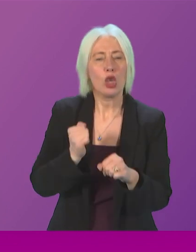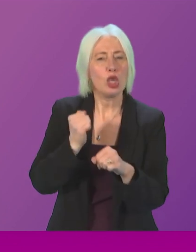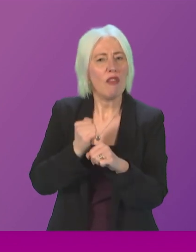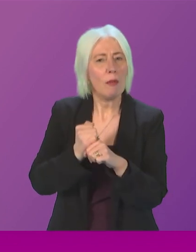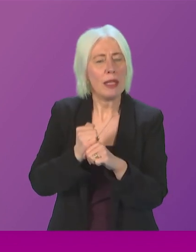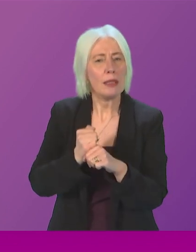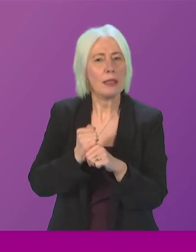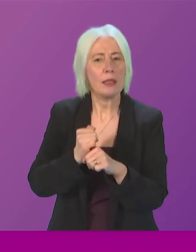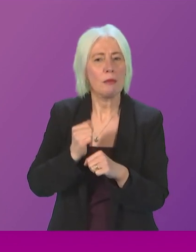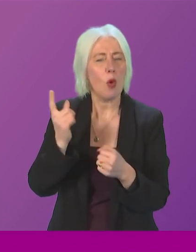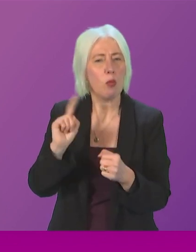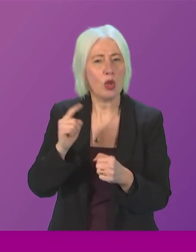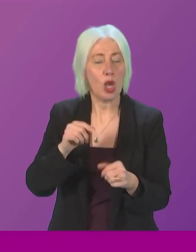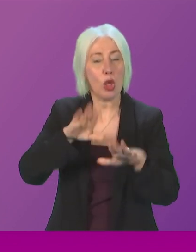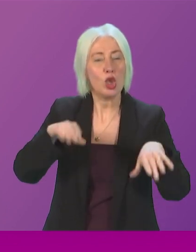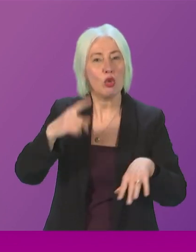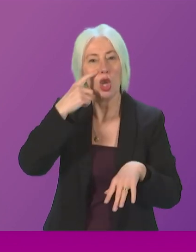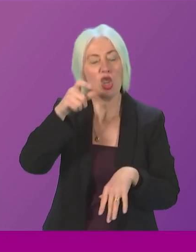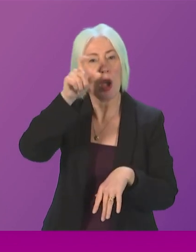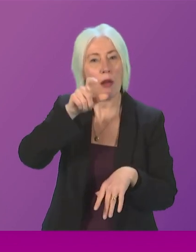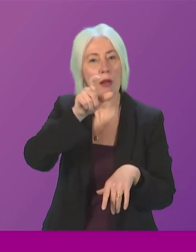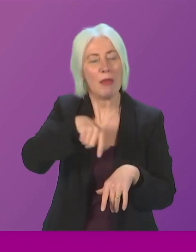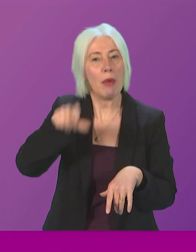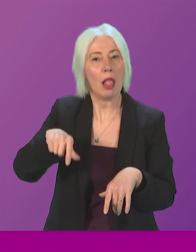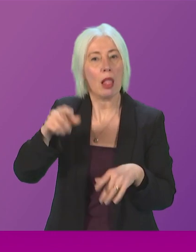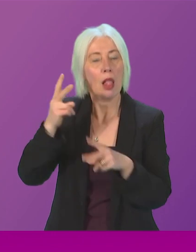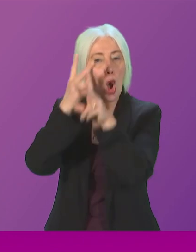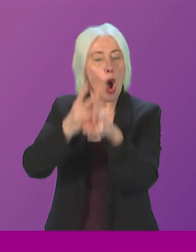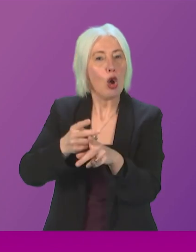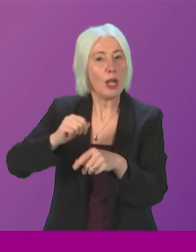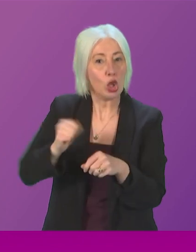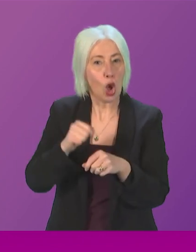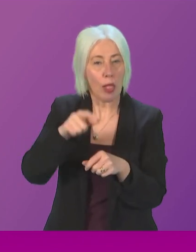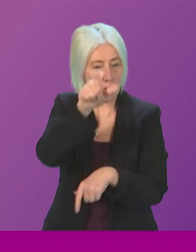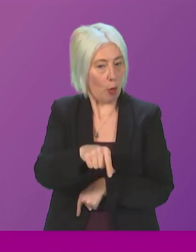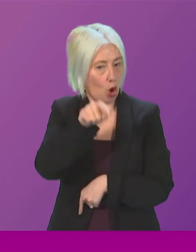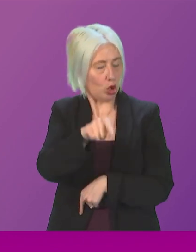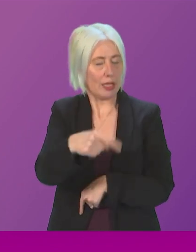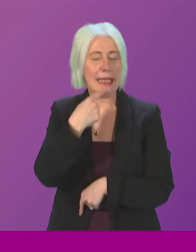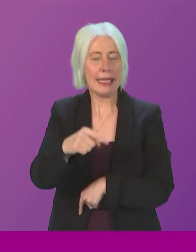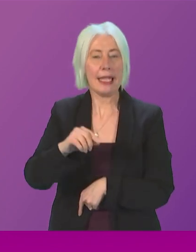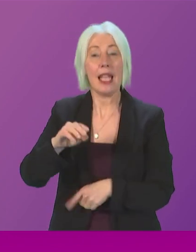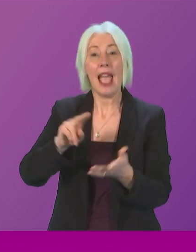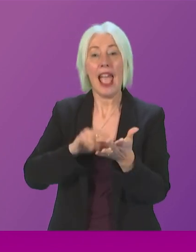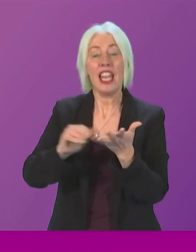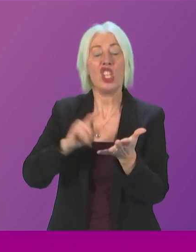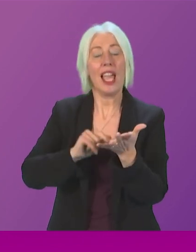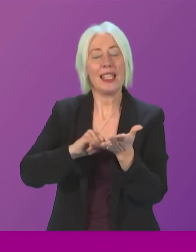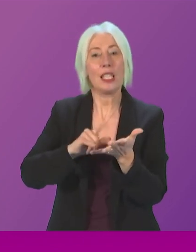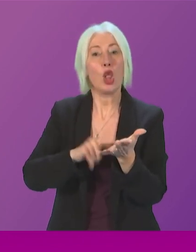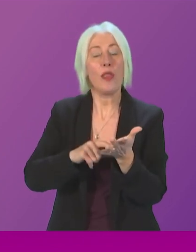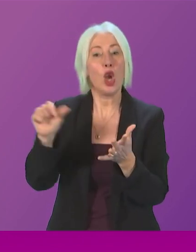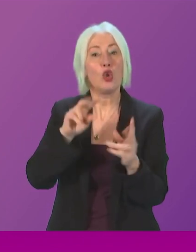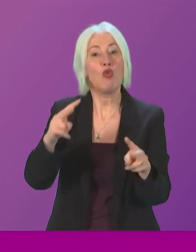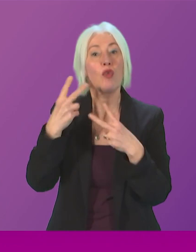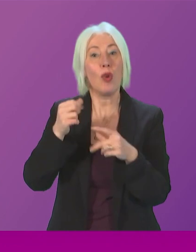is on the view of the children and young people's commissioner for Scotland that NHS Lothian should review its children's rights impact assessment